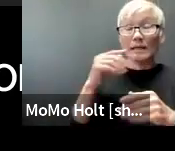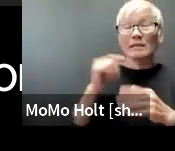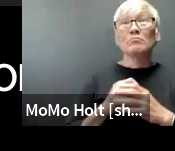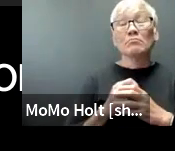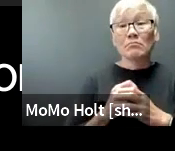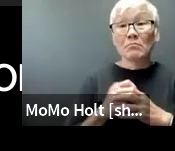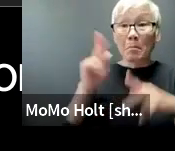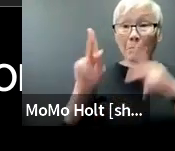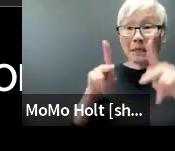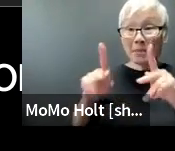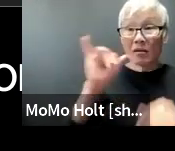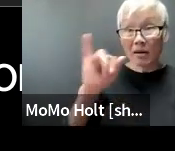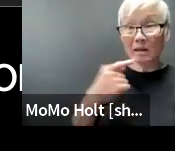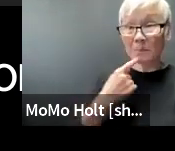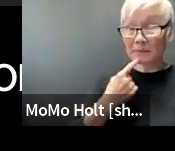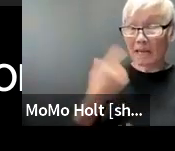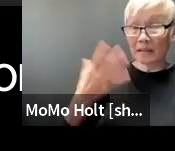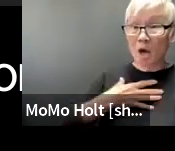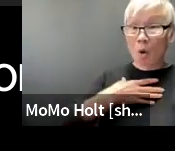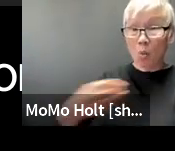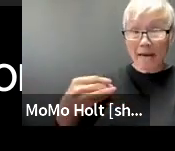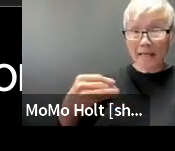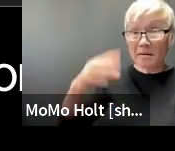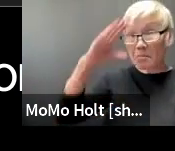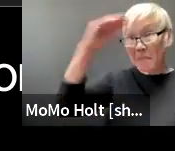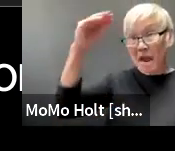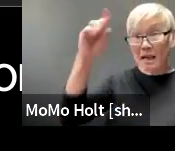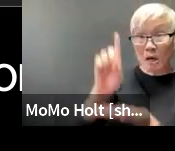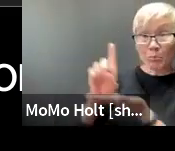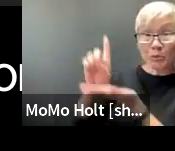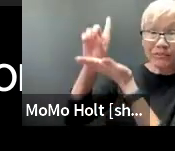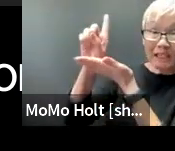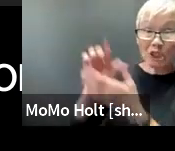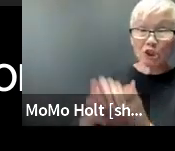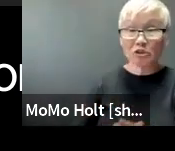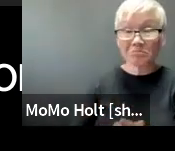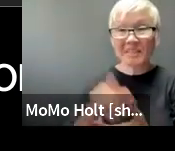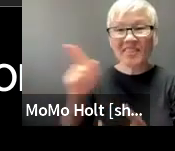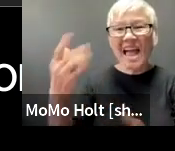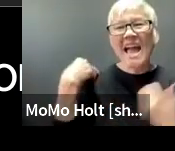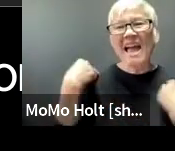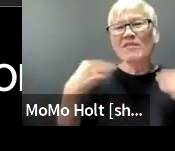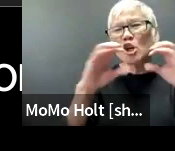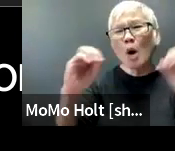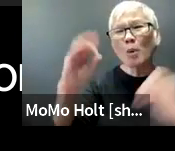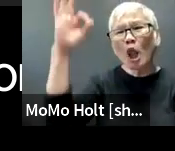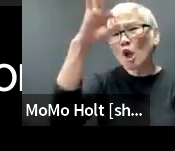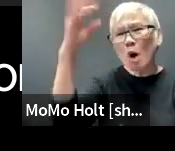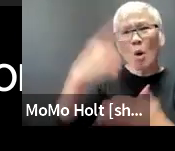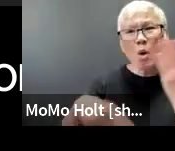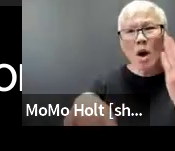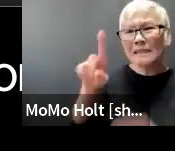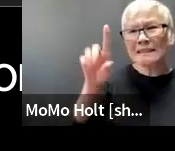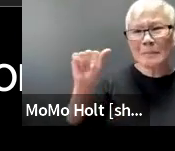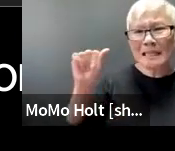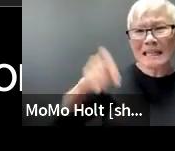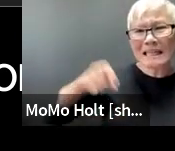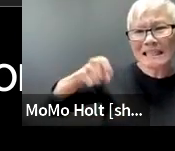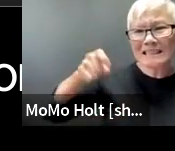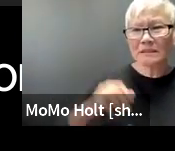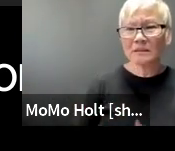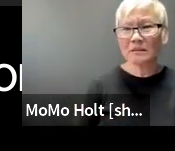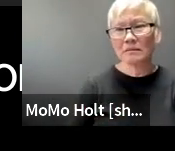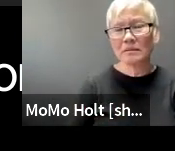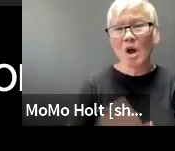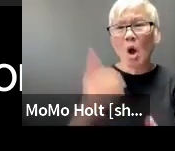so historically people may like you know cis white privileged males have no